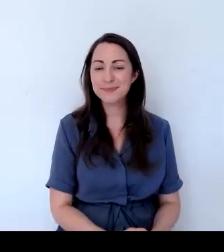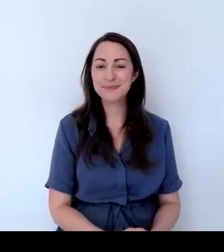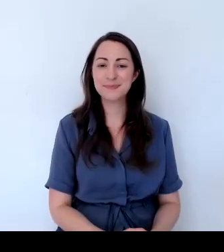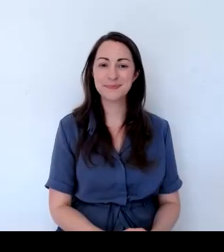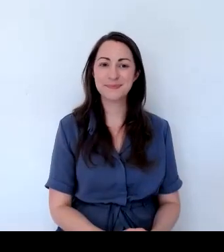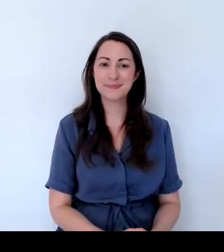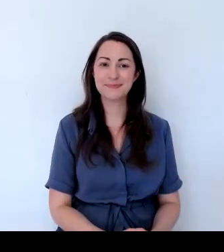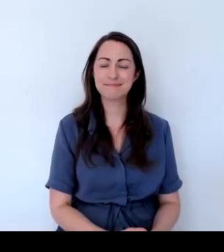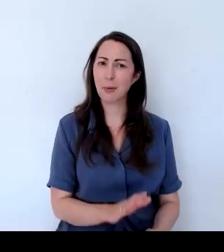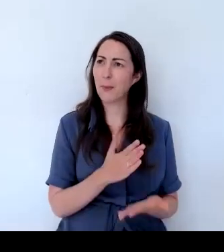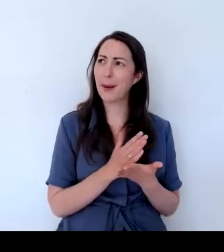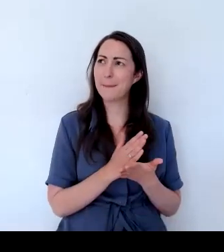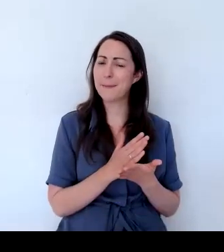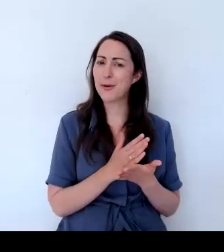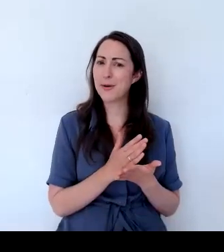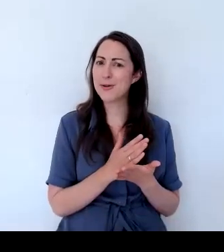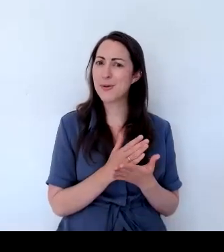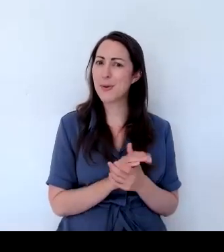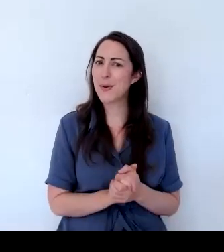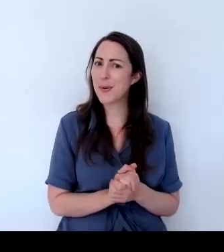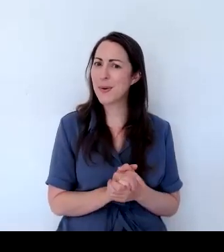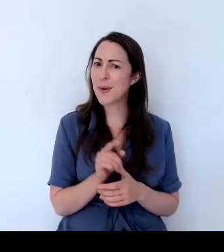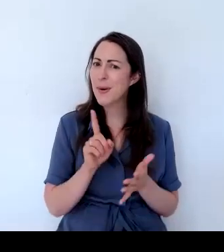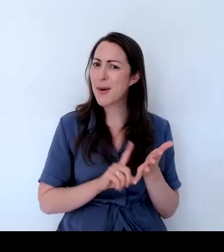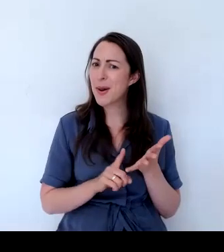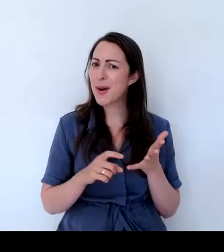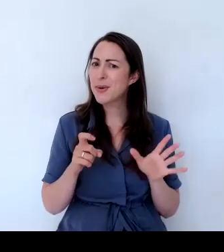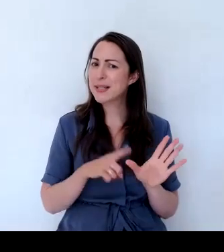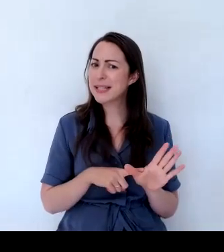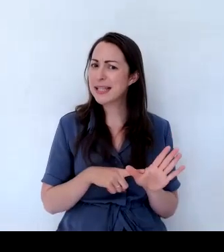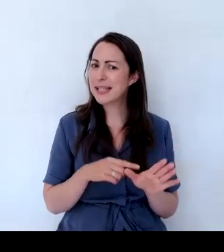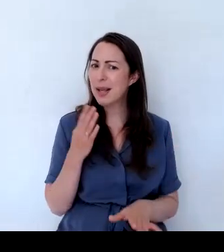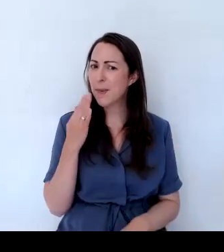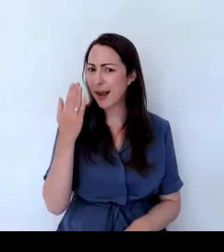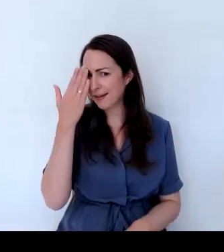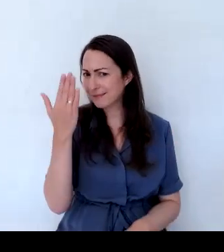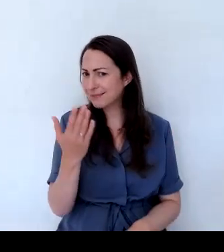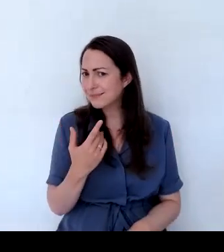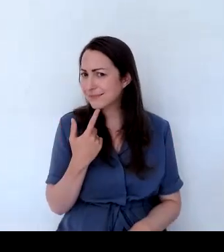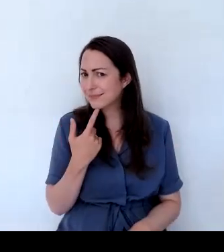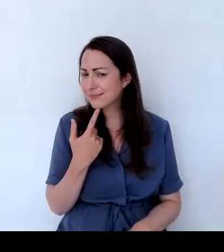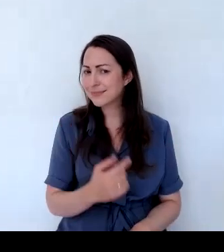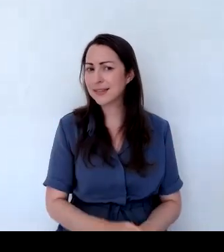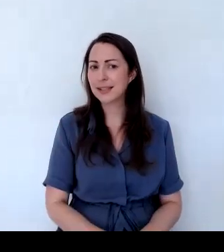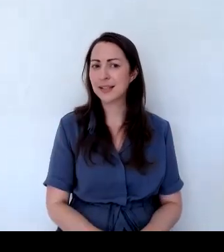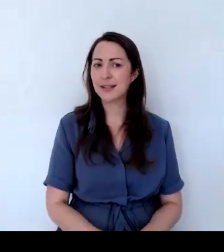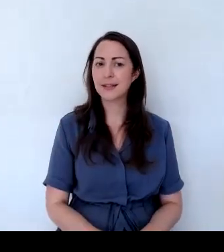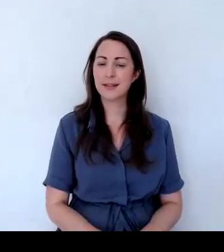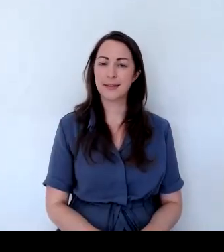I'm not sure when the next one is. Do you know Lucy? I'll have a look. Let's see. I'm not sure what it is.